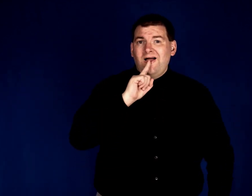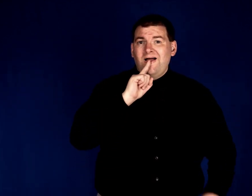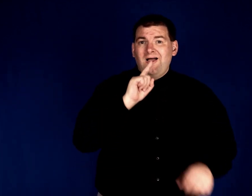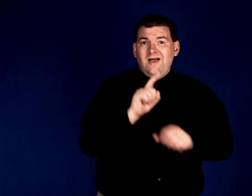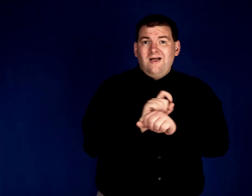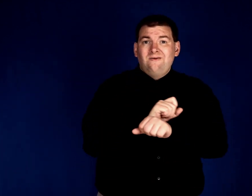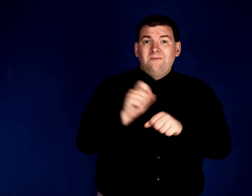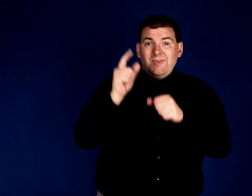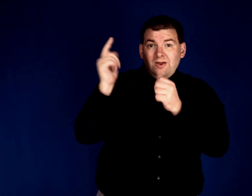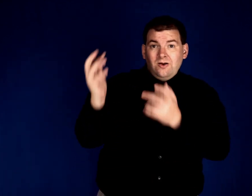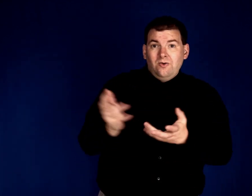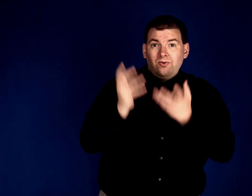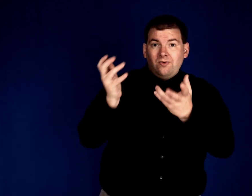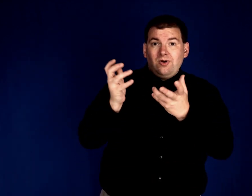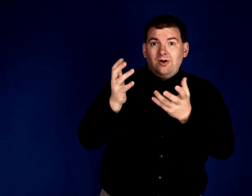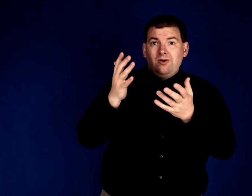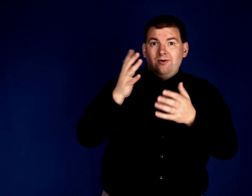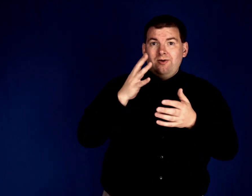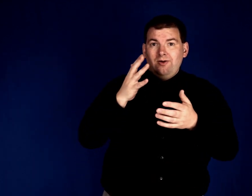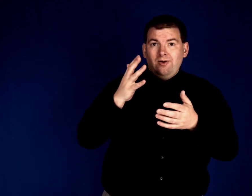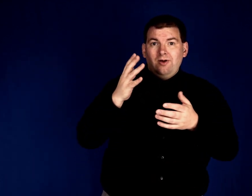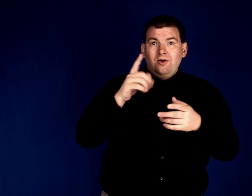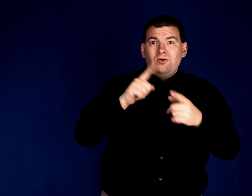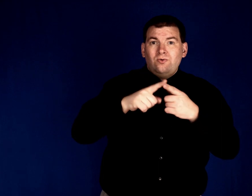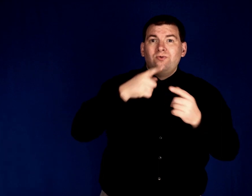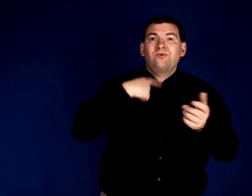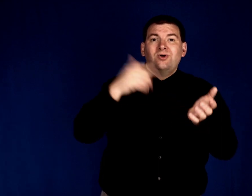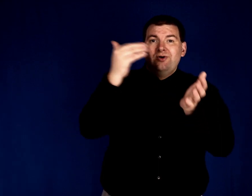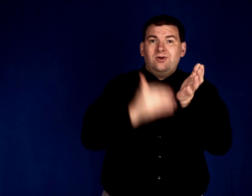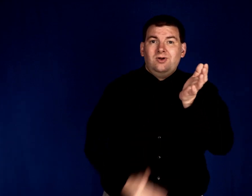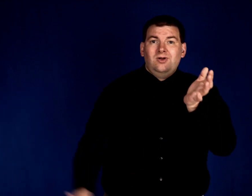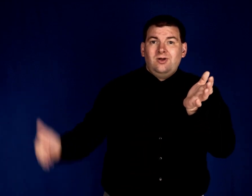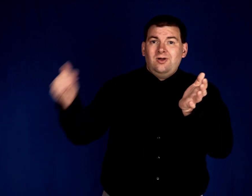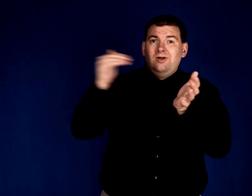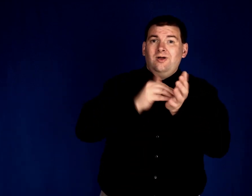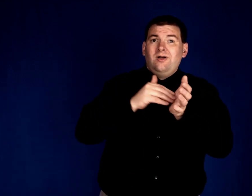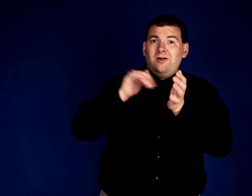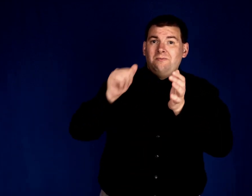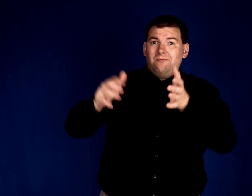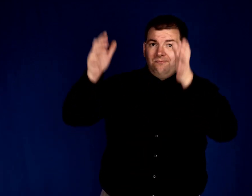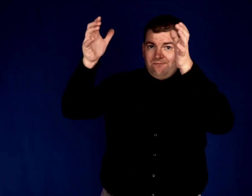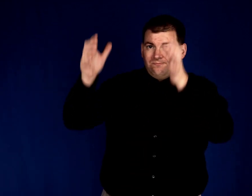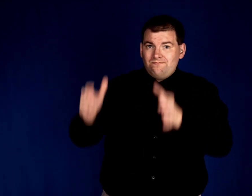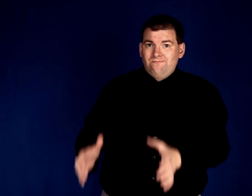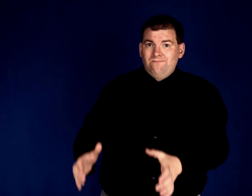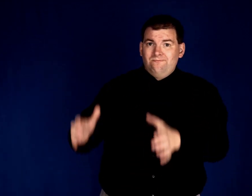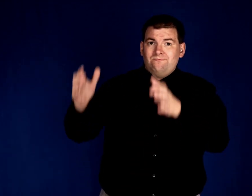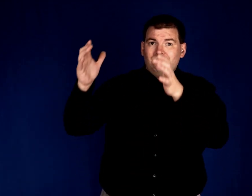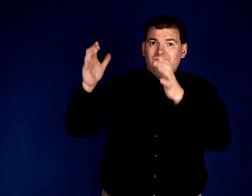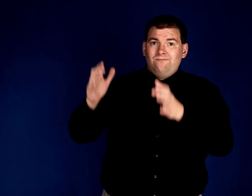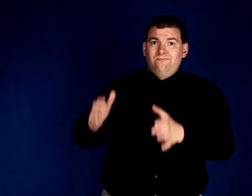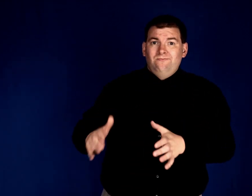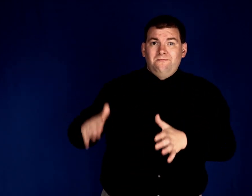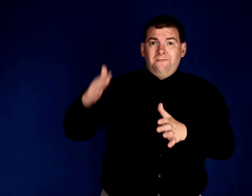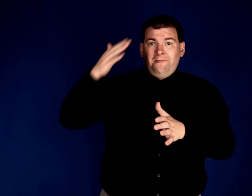to thirst again. He's been waiting by the well side,